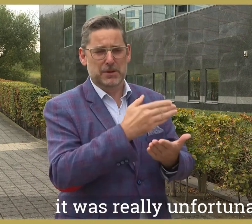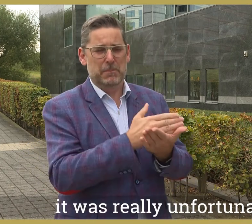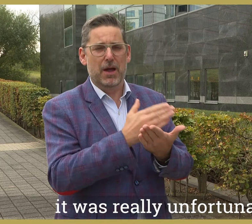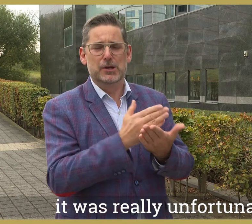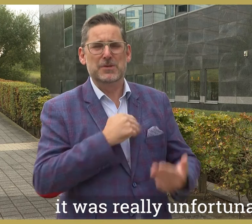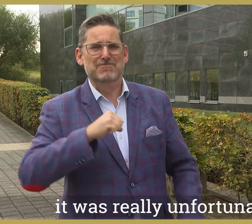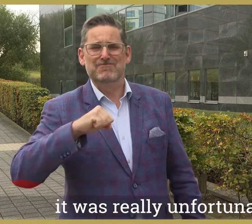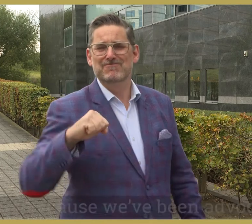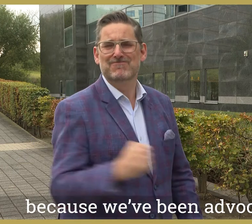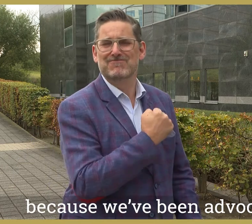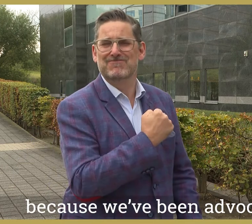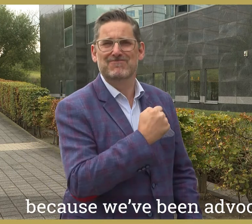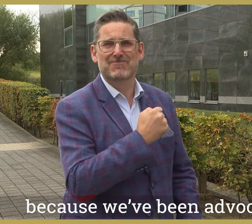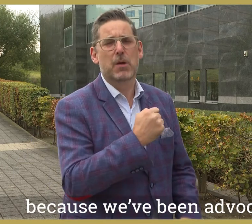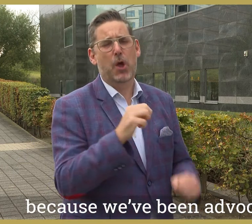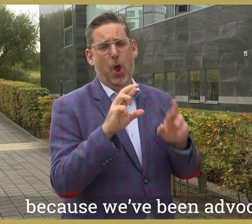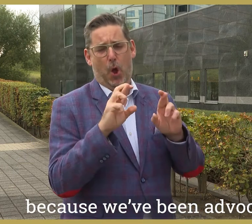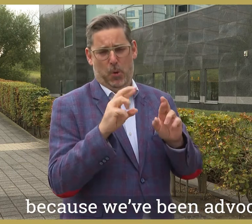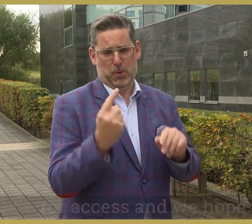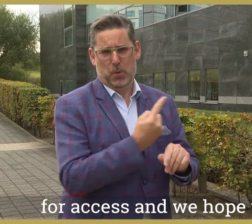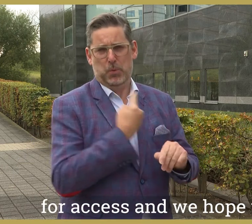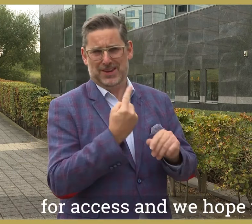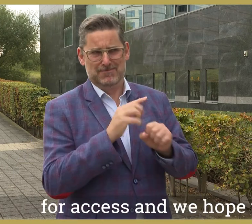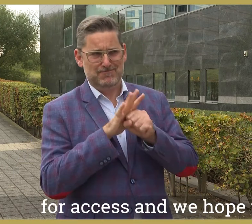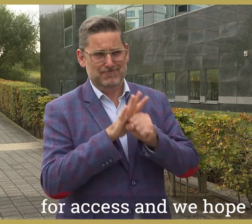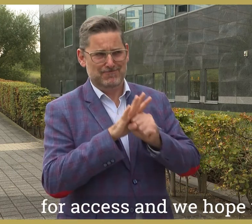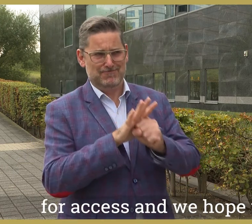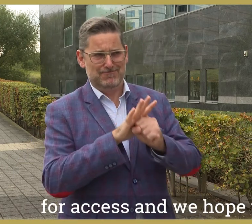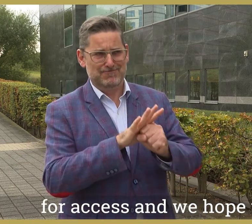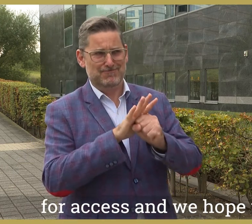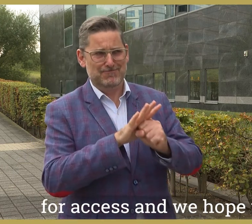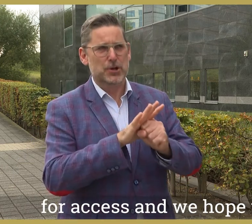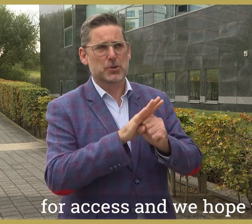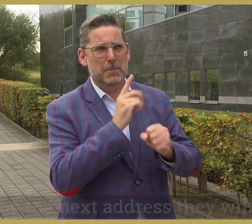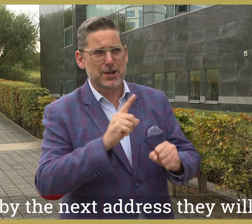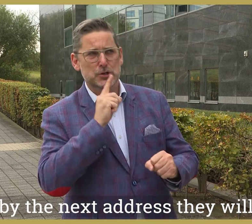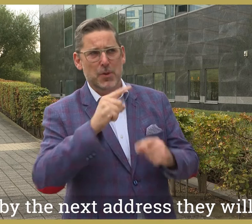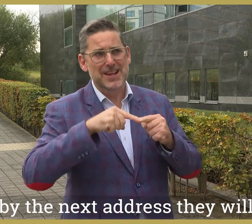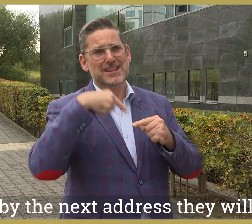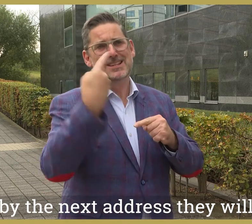unfortunate because we've been advocating for access and we hope that by the next address they will do this.